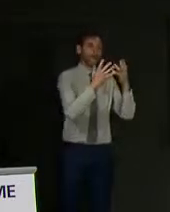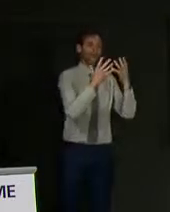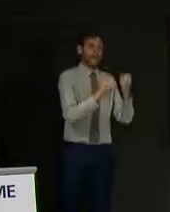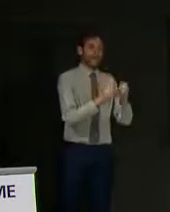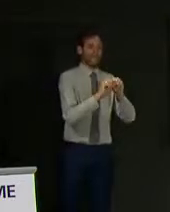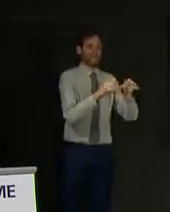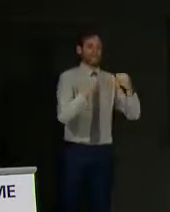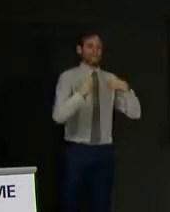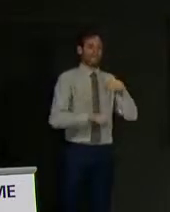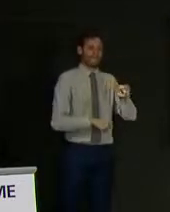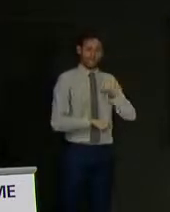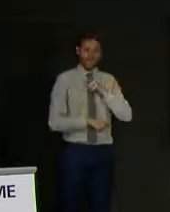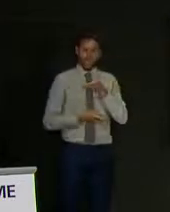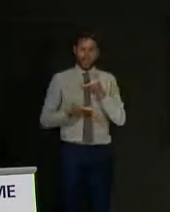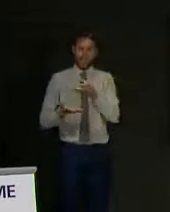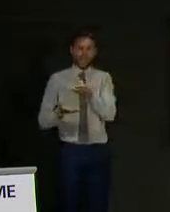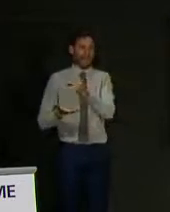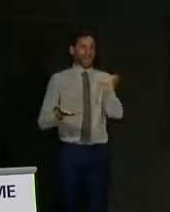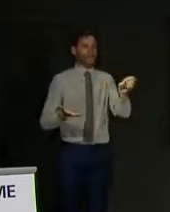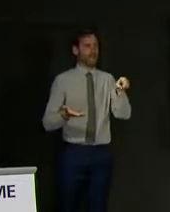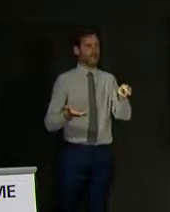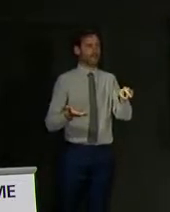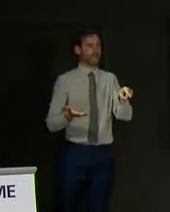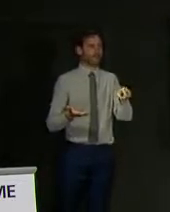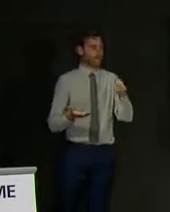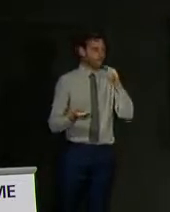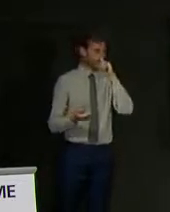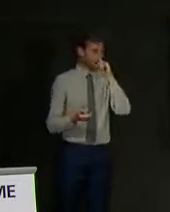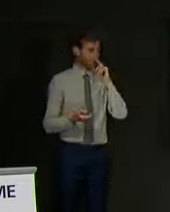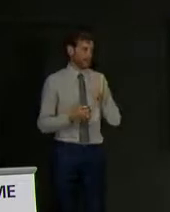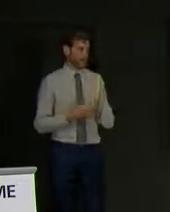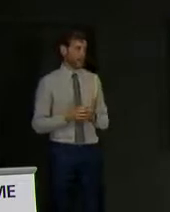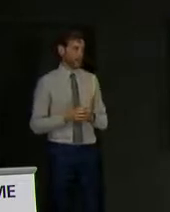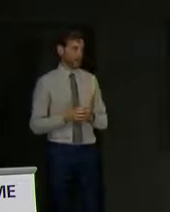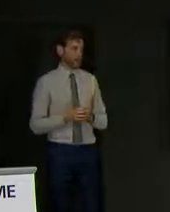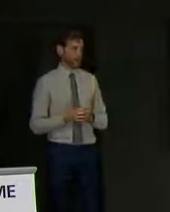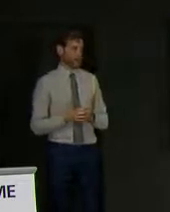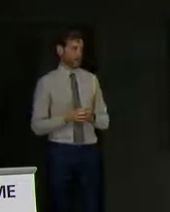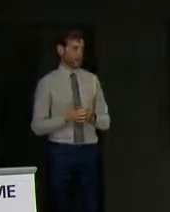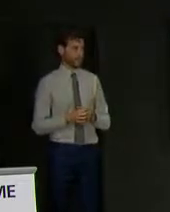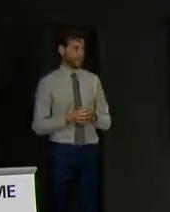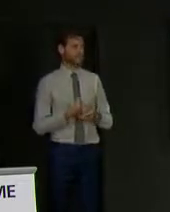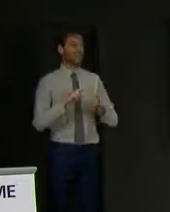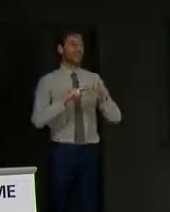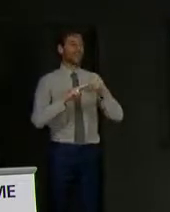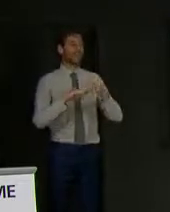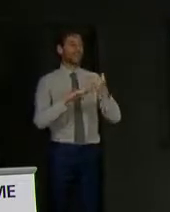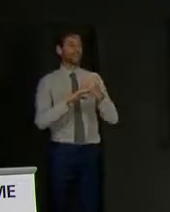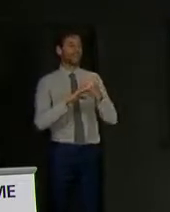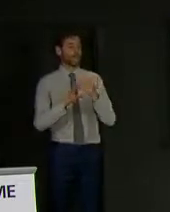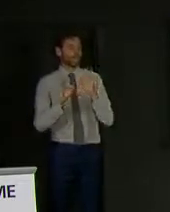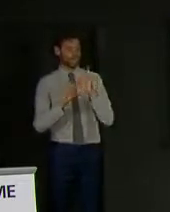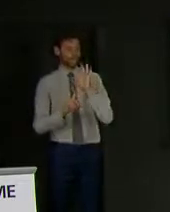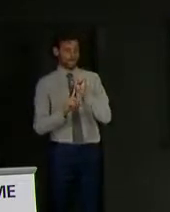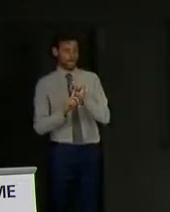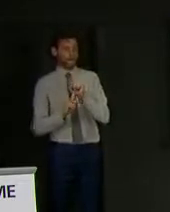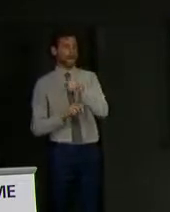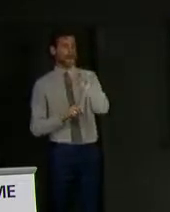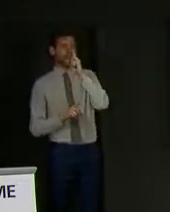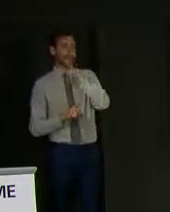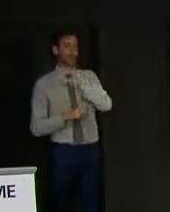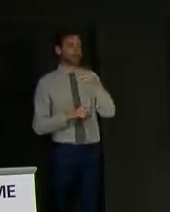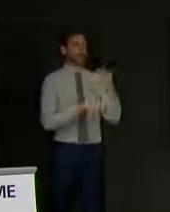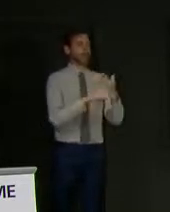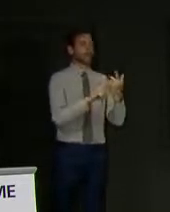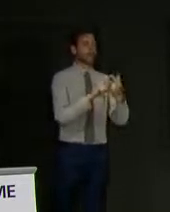position is if the care home is free from coronavirus for 14 days and the staff have a negative test, they can switch to another home.